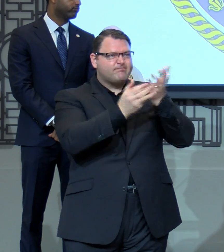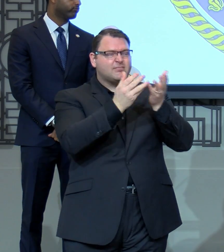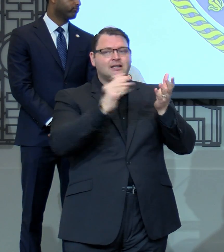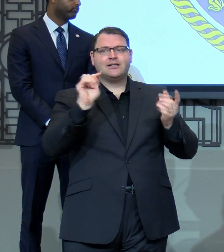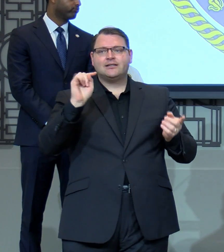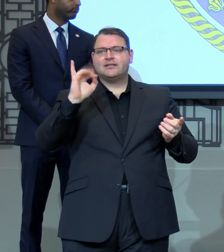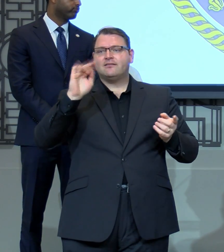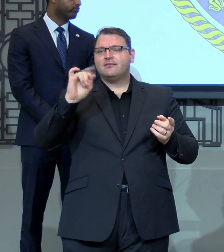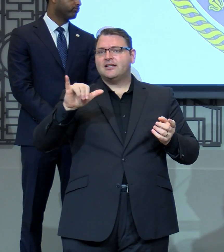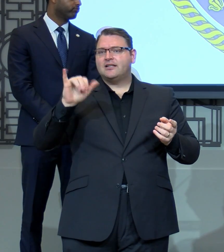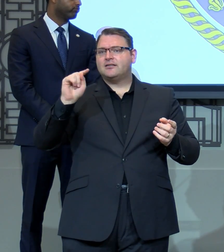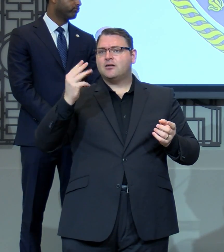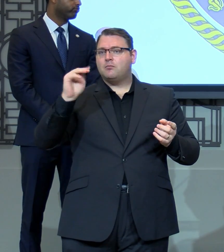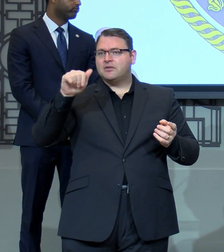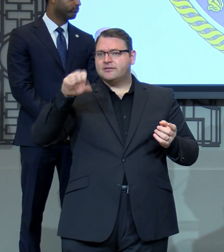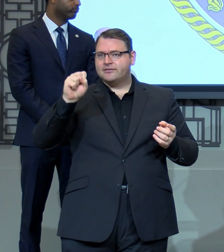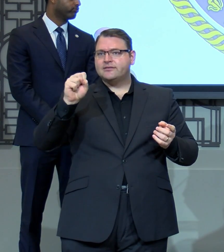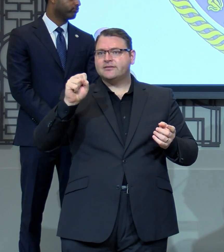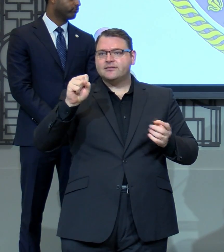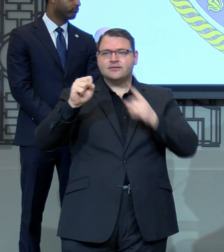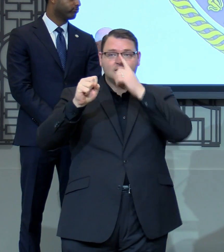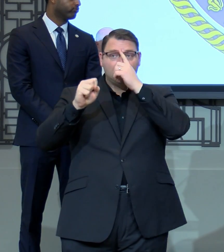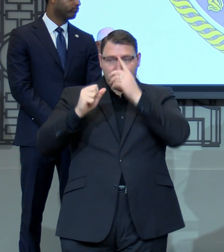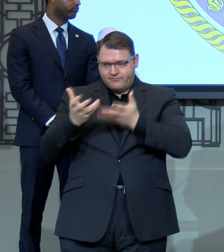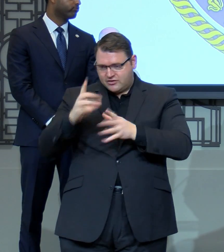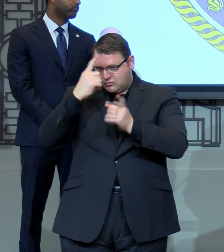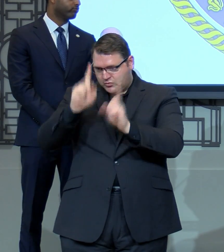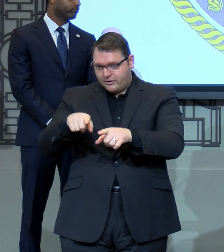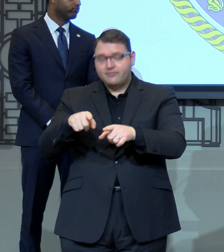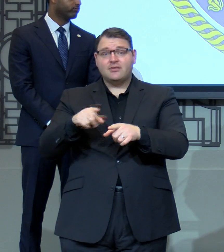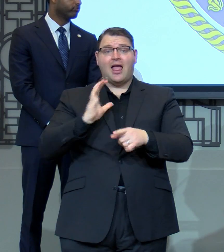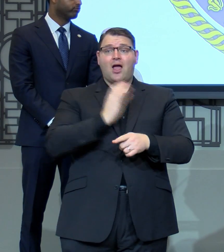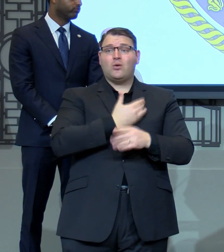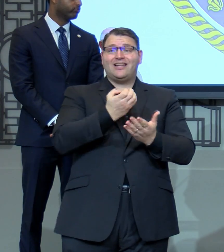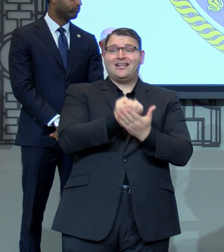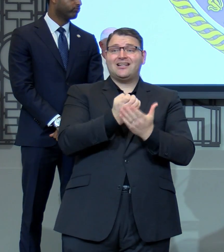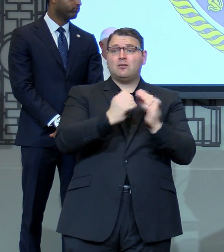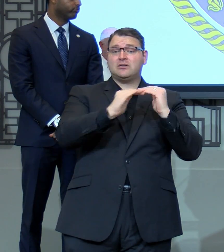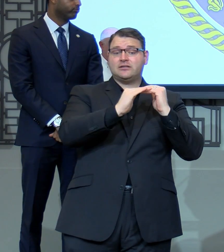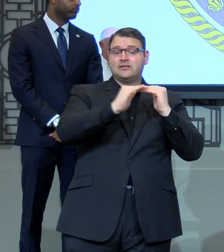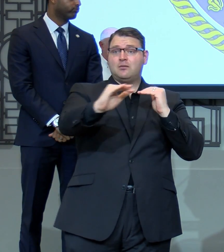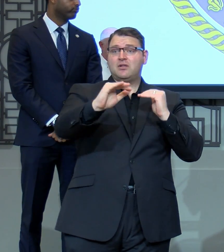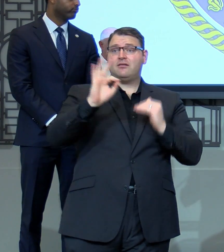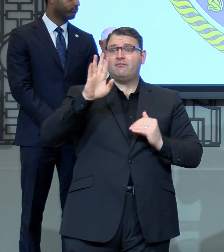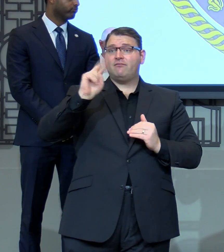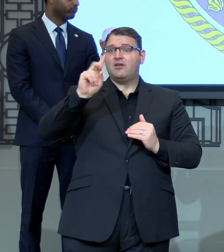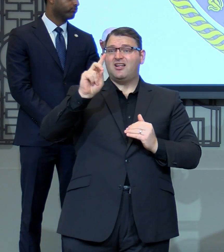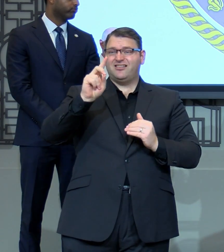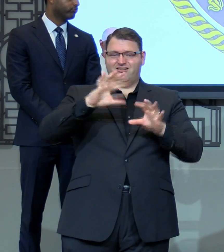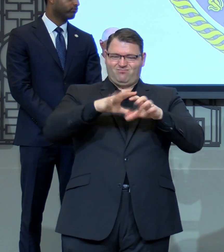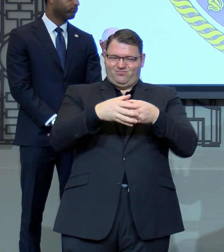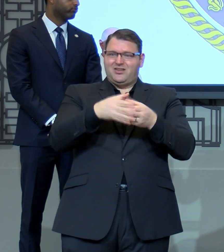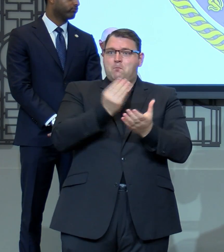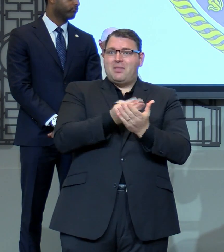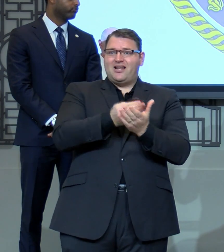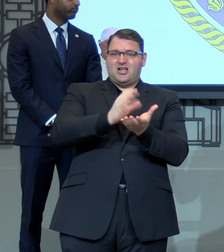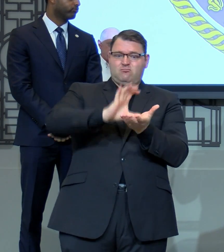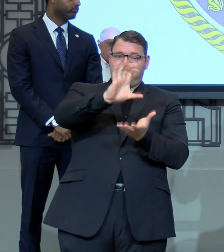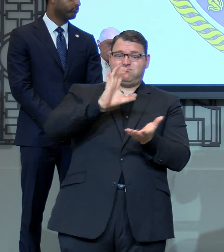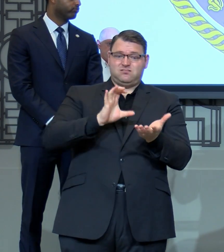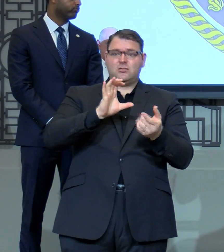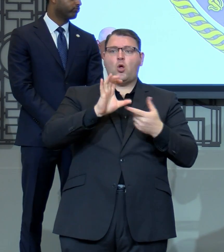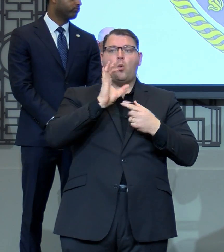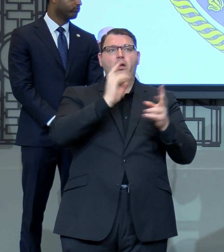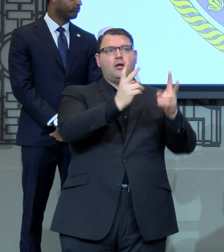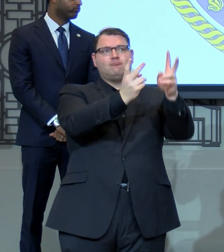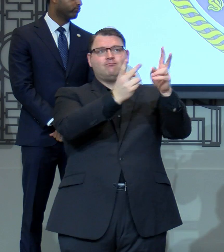we're going to be pulling $5 million from our economic stabilization fund in order to do several things, to make sure that